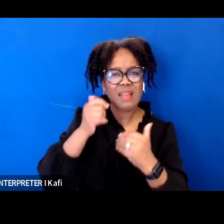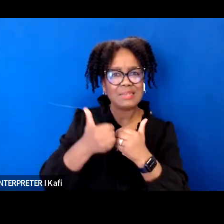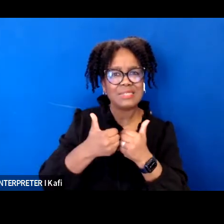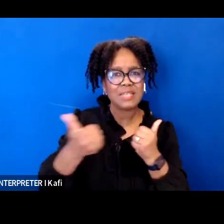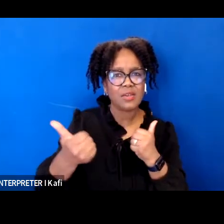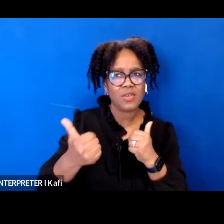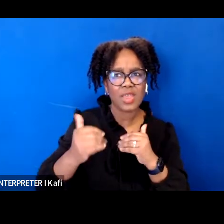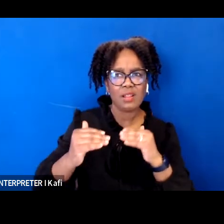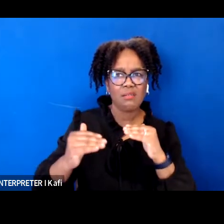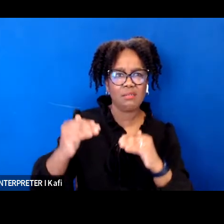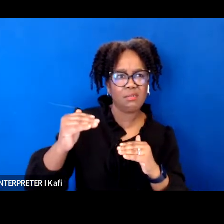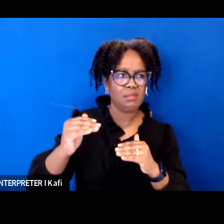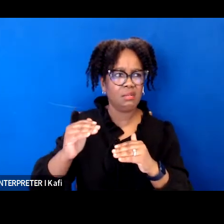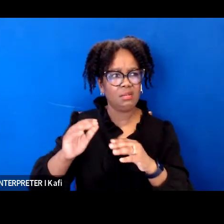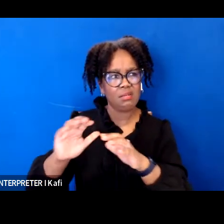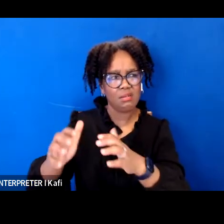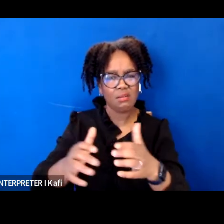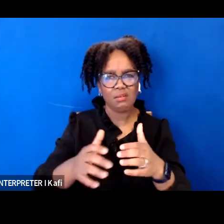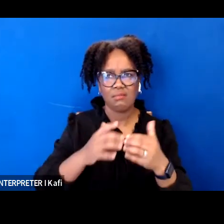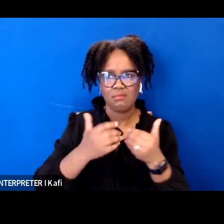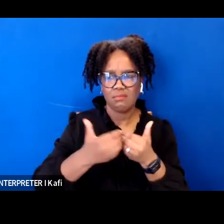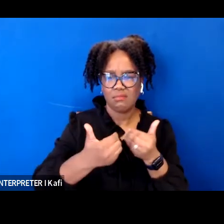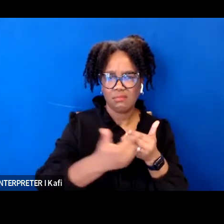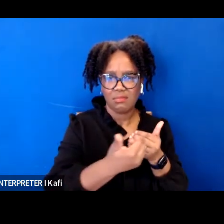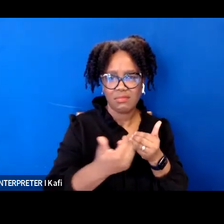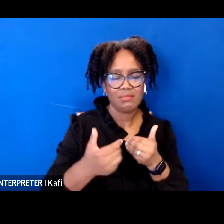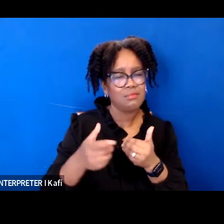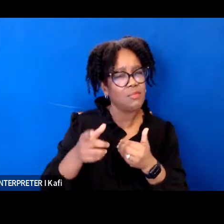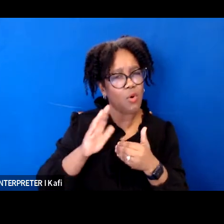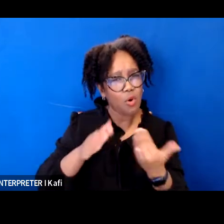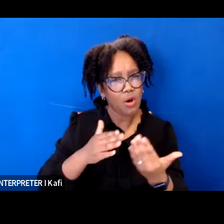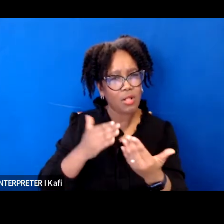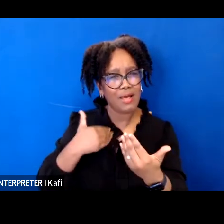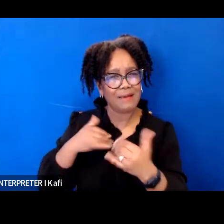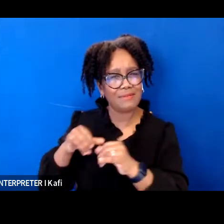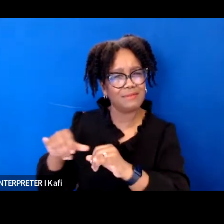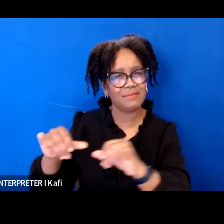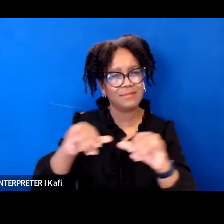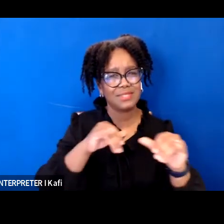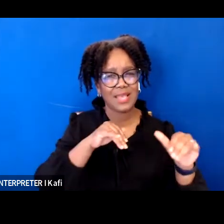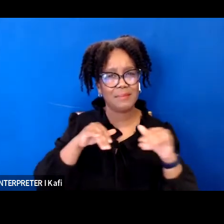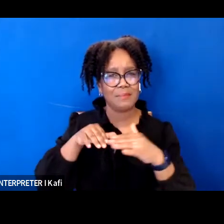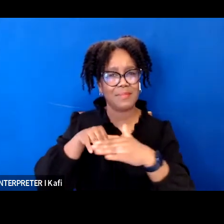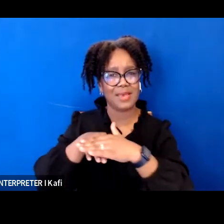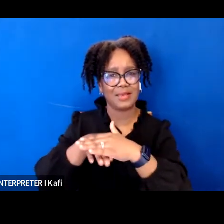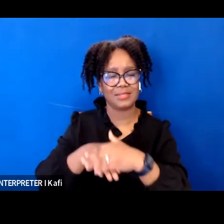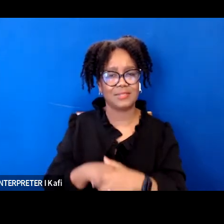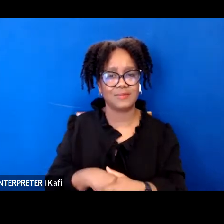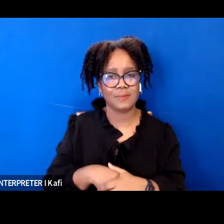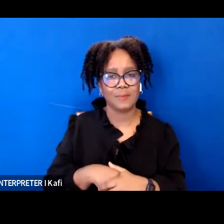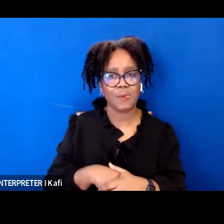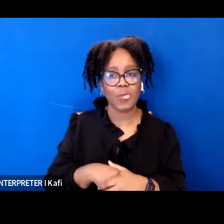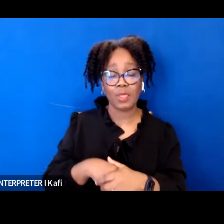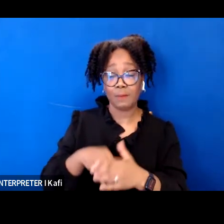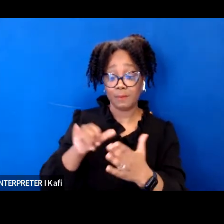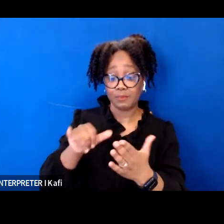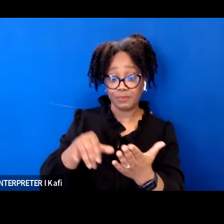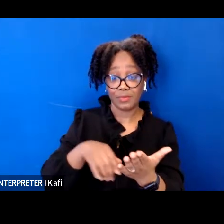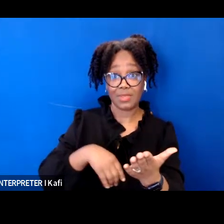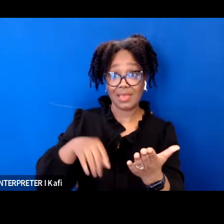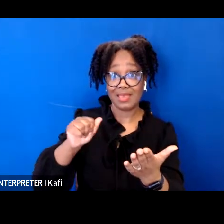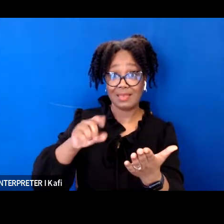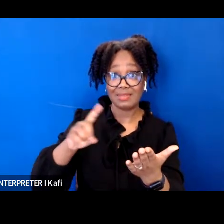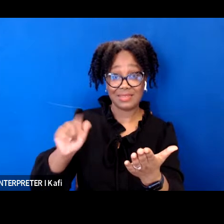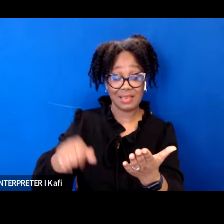accommodations to ensure that they have that equitable access those are constantly being interpreted and shaped by the federal